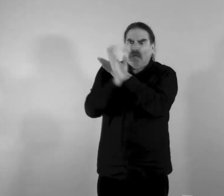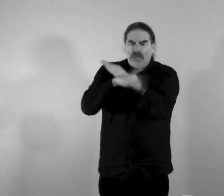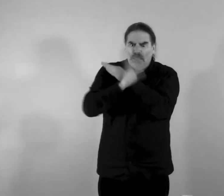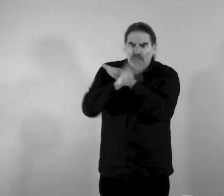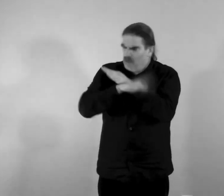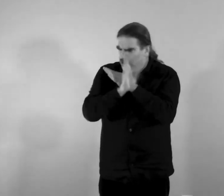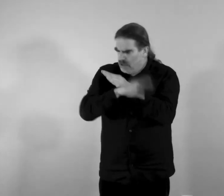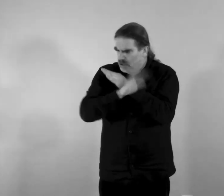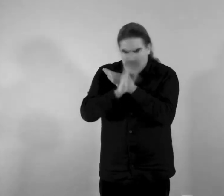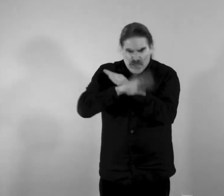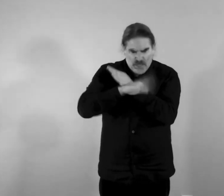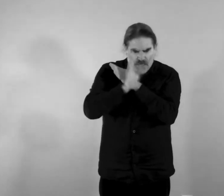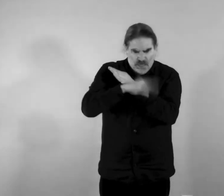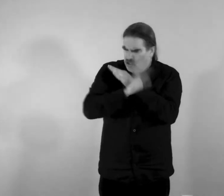wing, one, one.